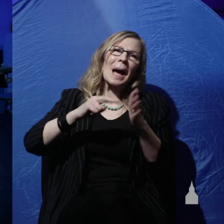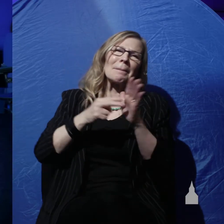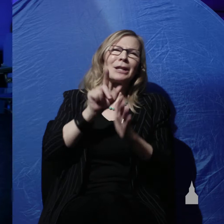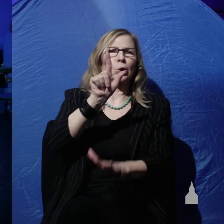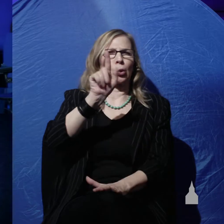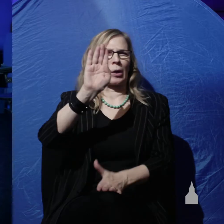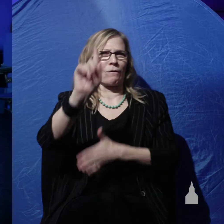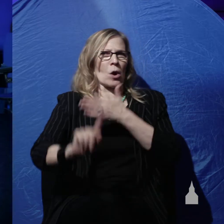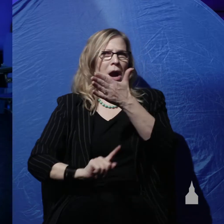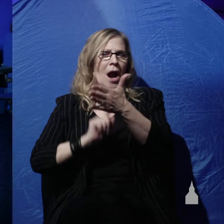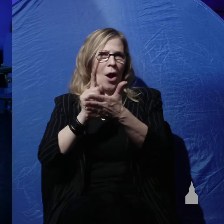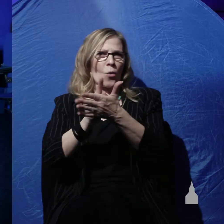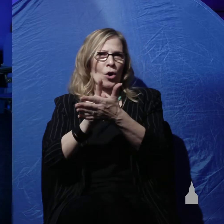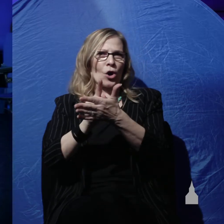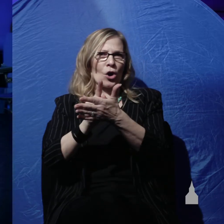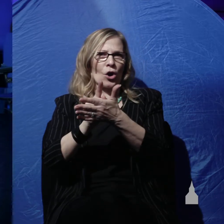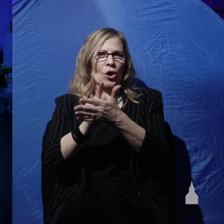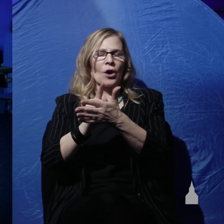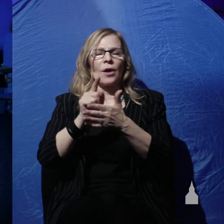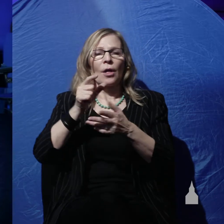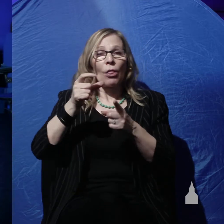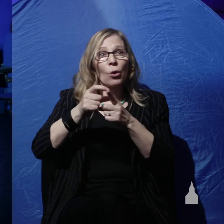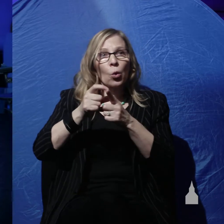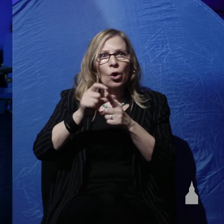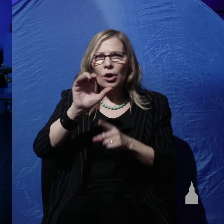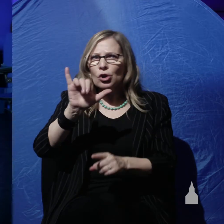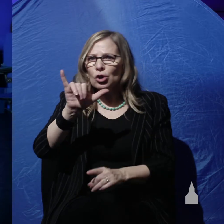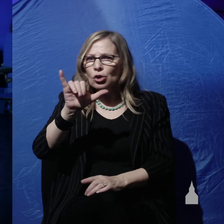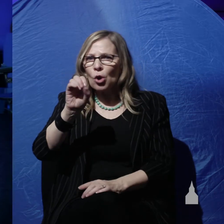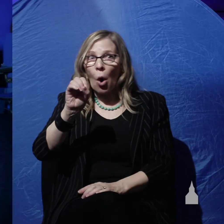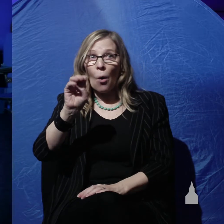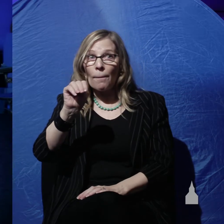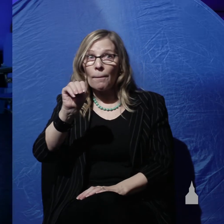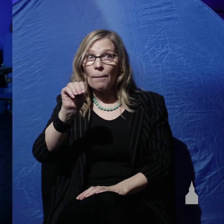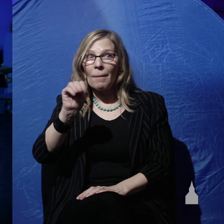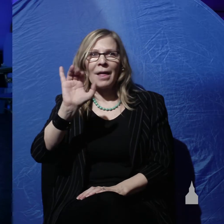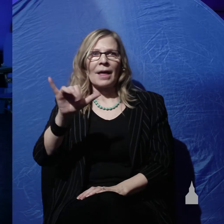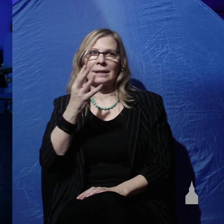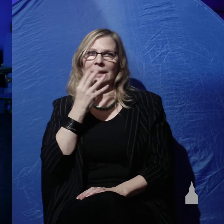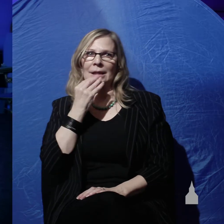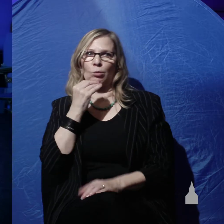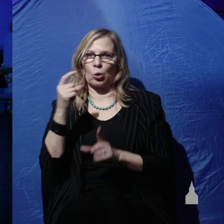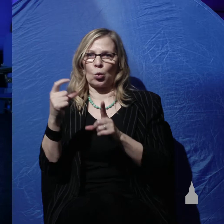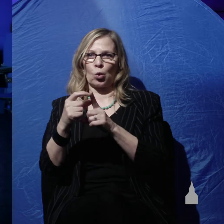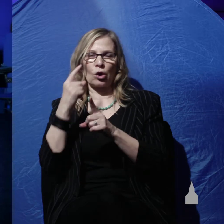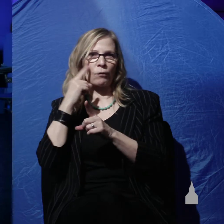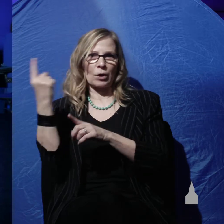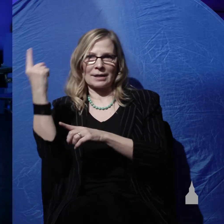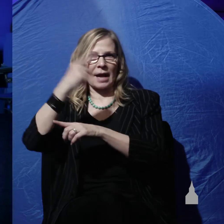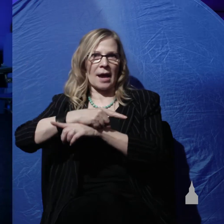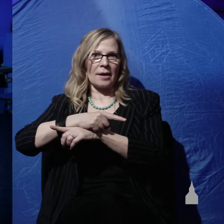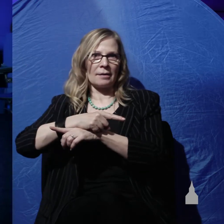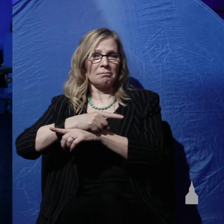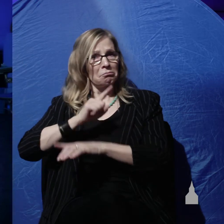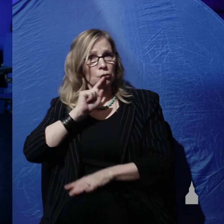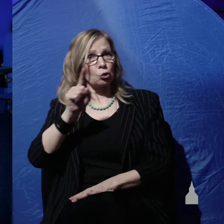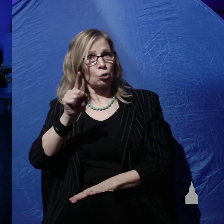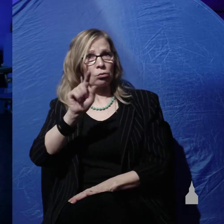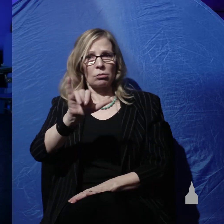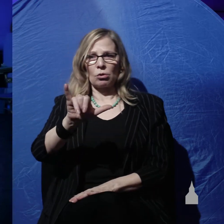yom, the Hebrew word for day, has different meanings. Well, that's true. The Hebrew word for day is yom in